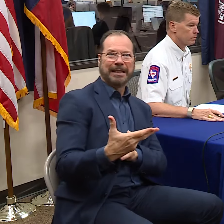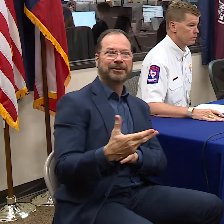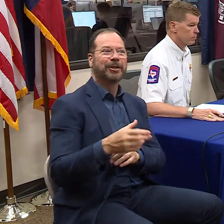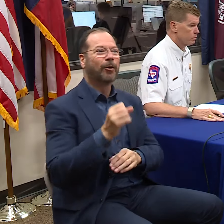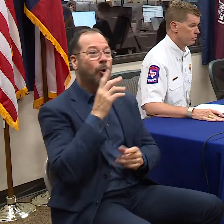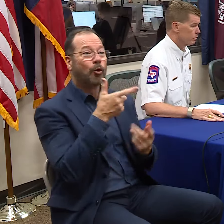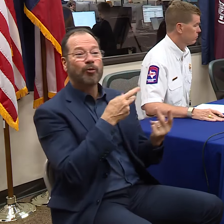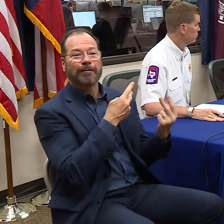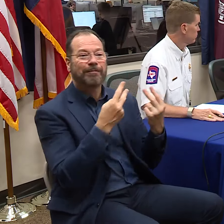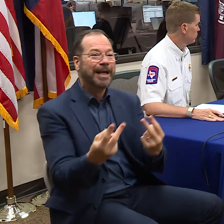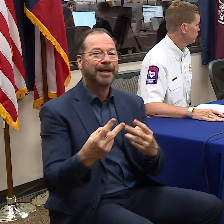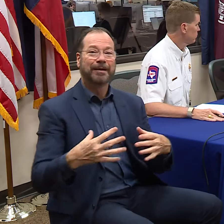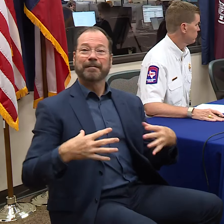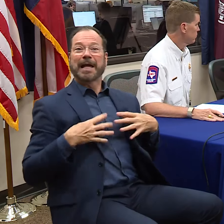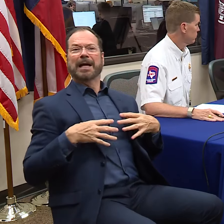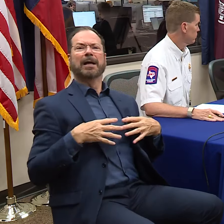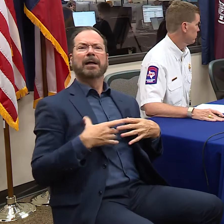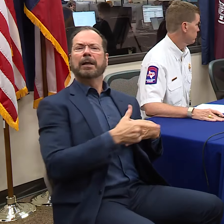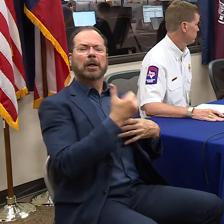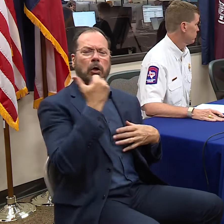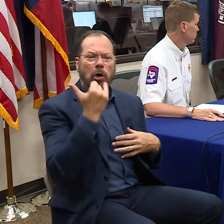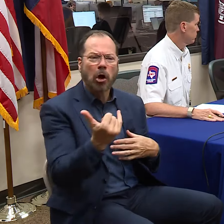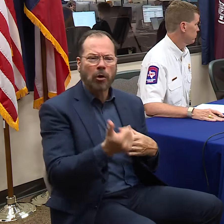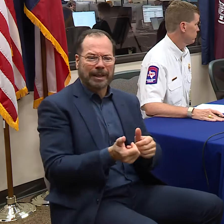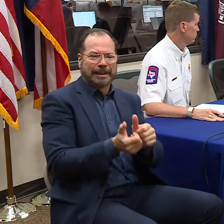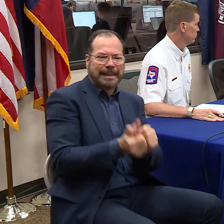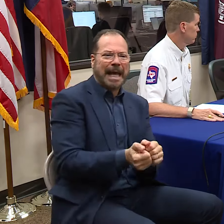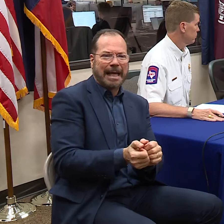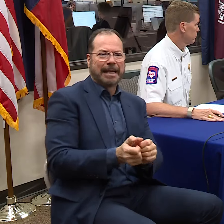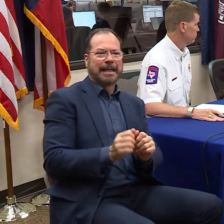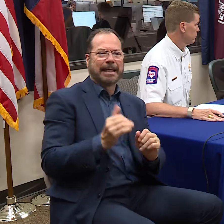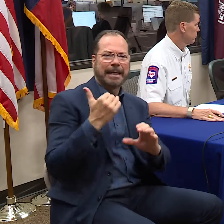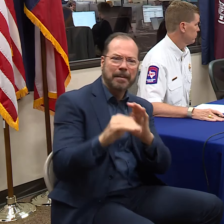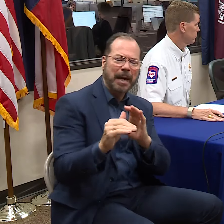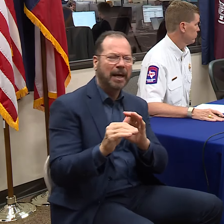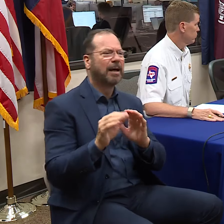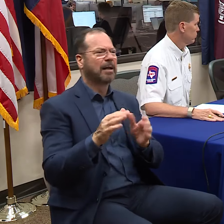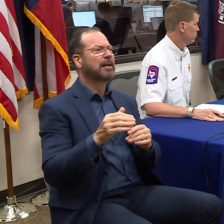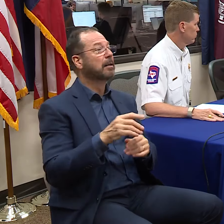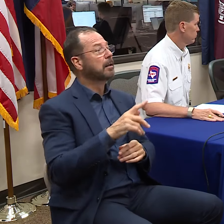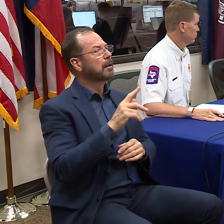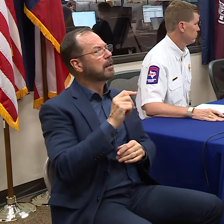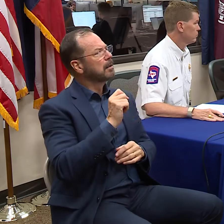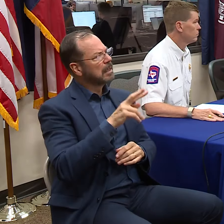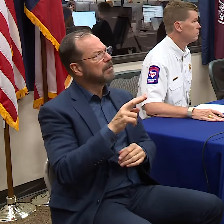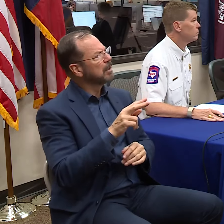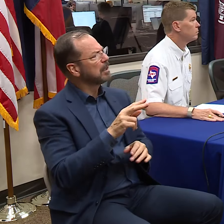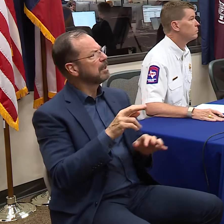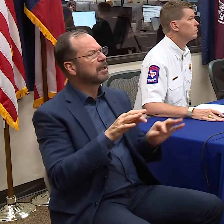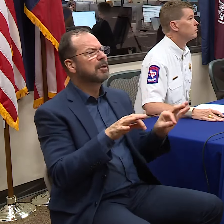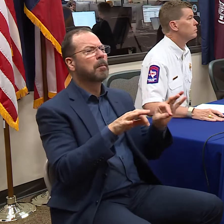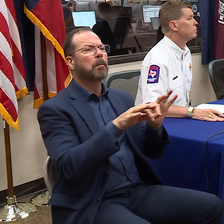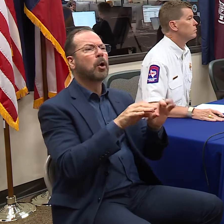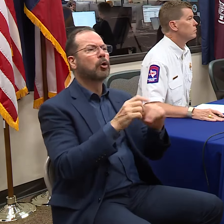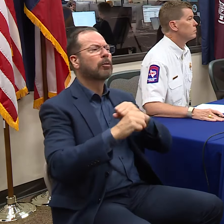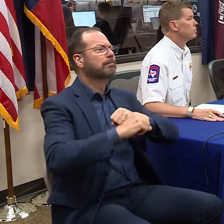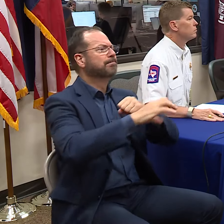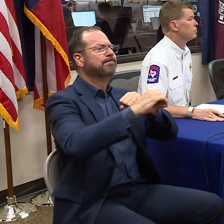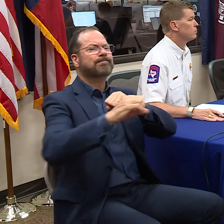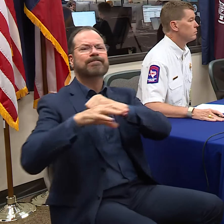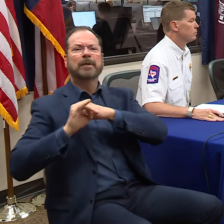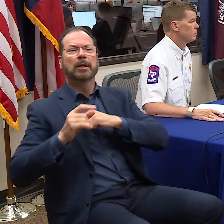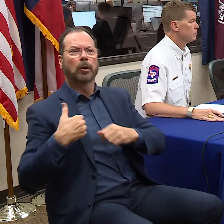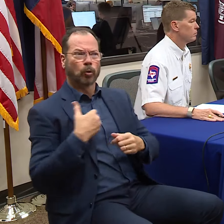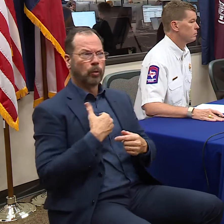who are visiting the coast. Call them, text them, e-mail them. Look, the media is very important to get the word out. We